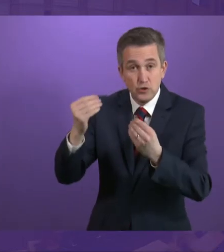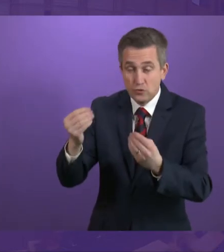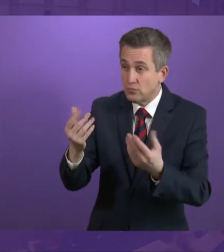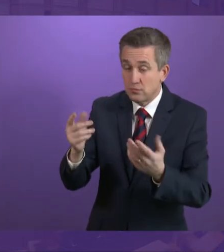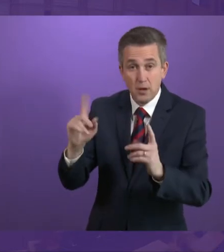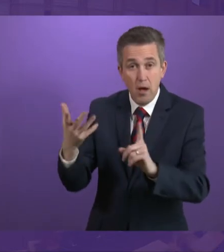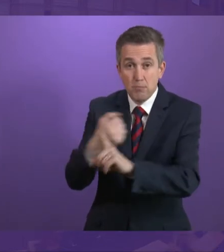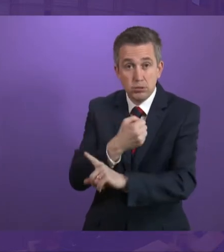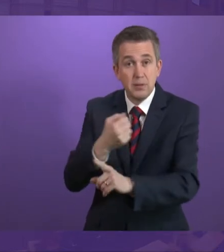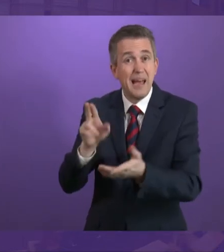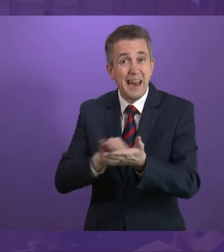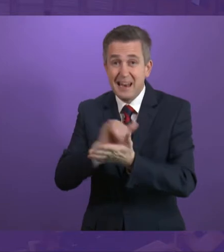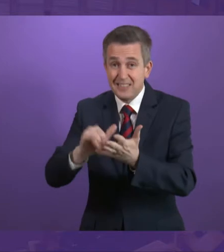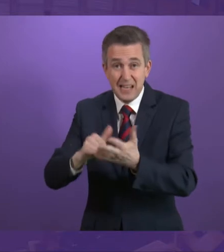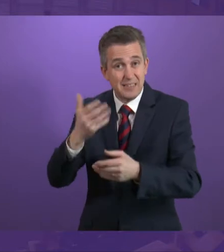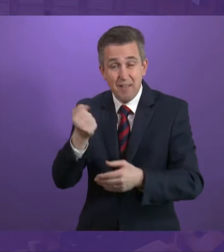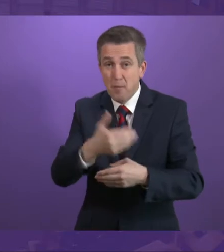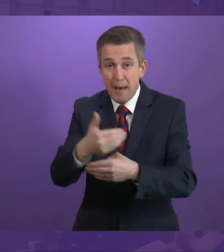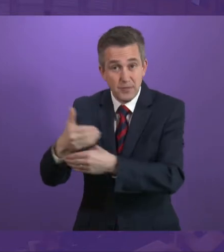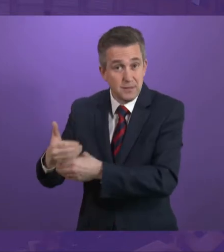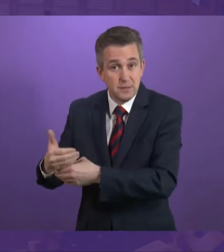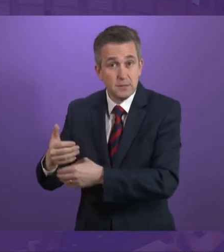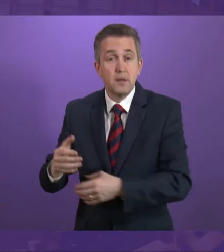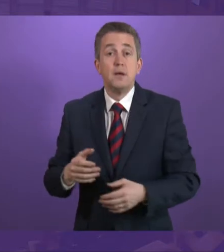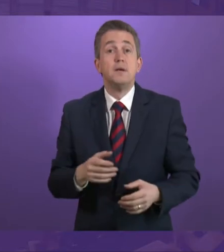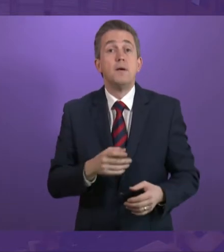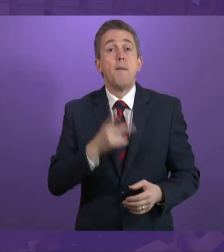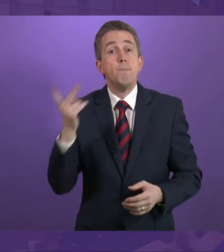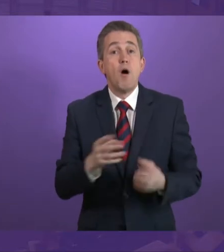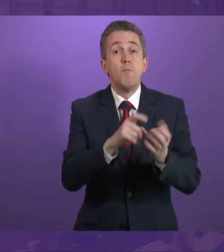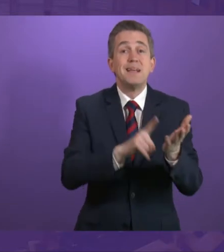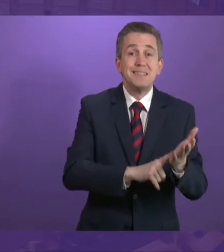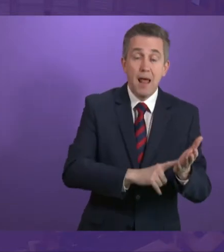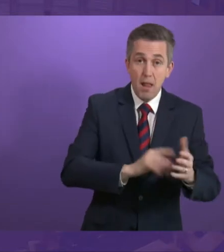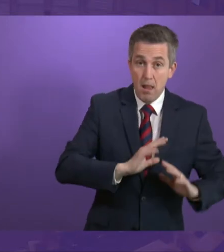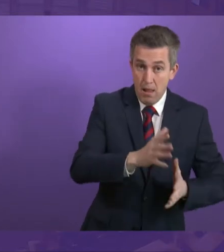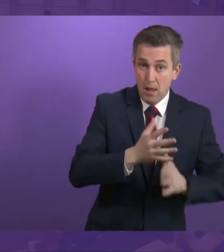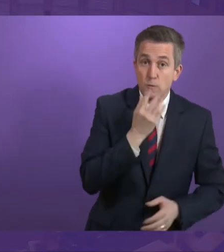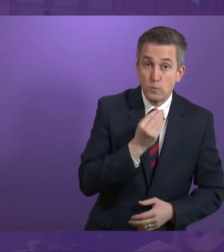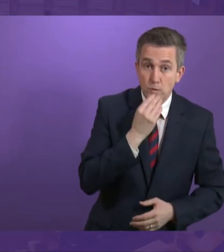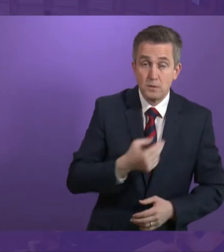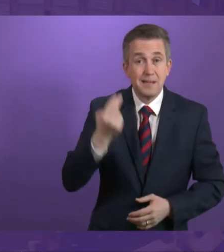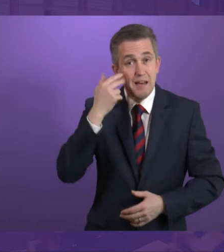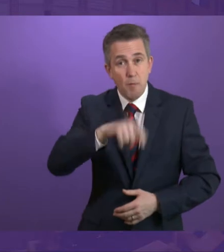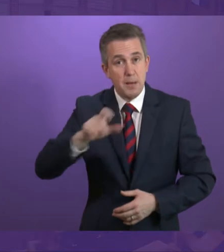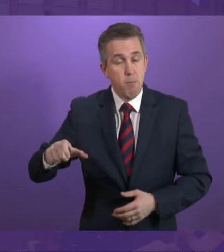services. And as I said, then BSL users and deaf people can quite often be marginalised and